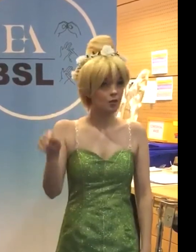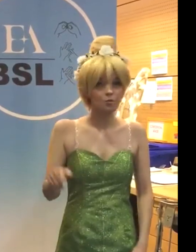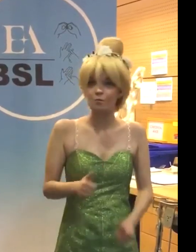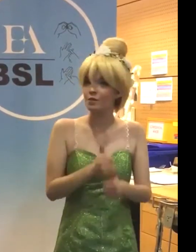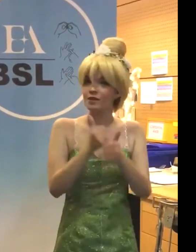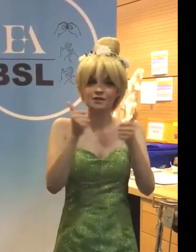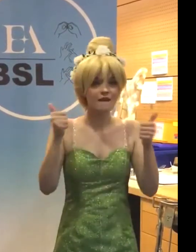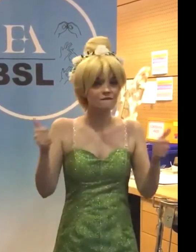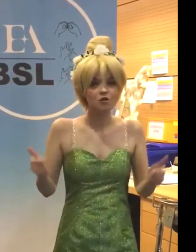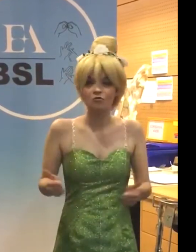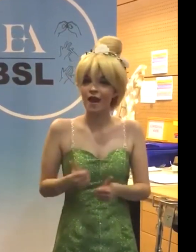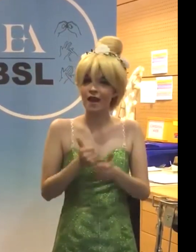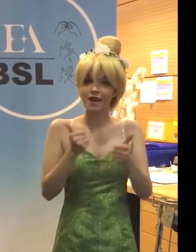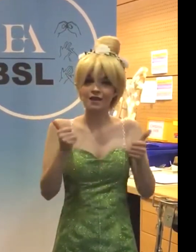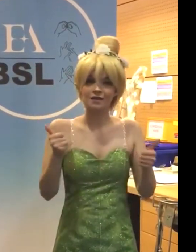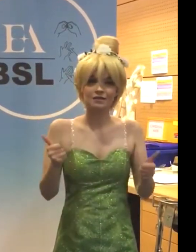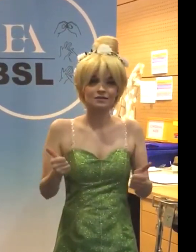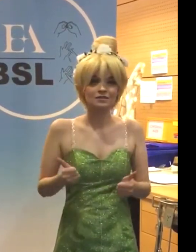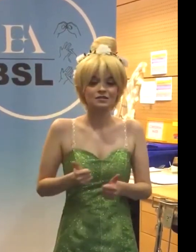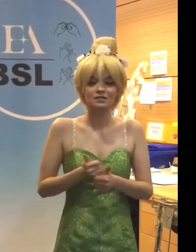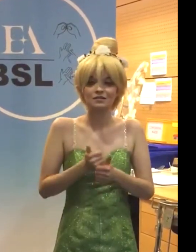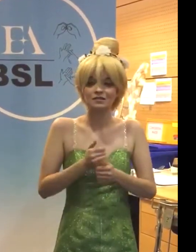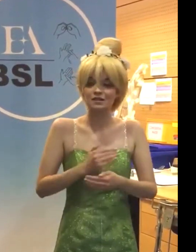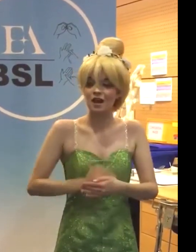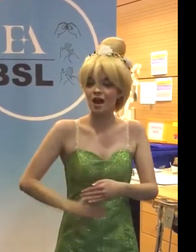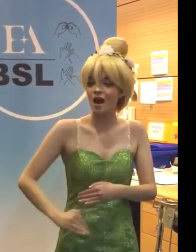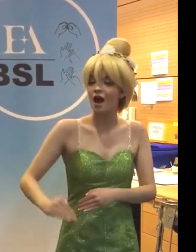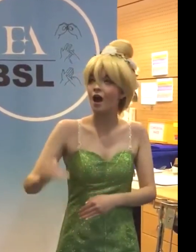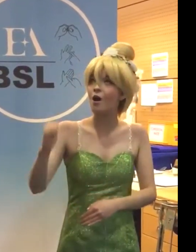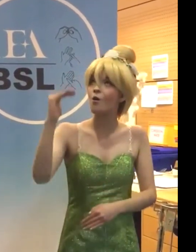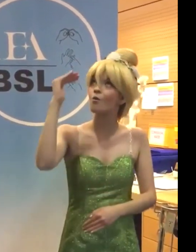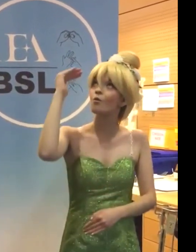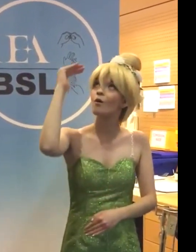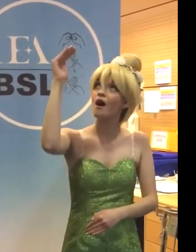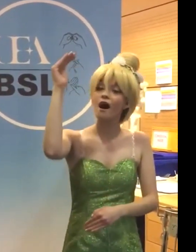hoop that never ends. If